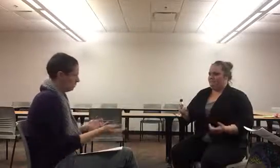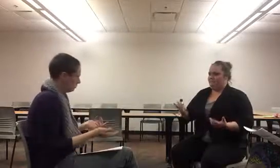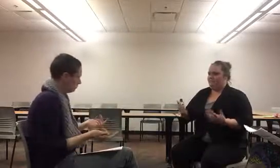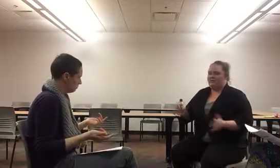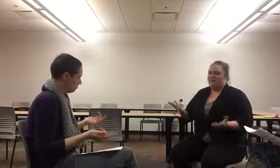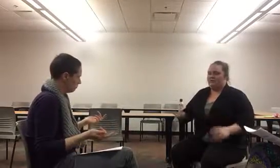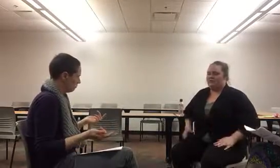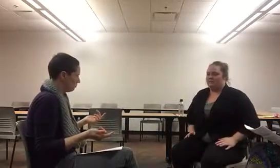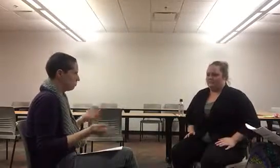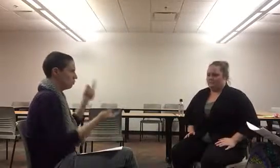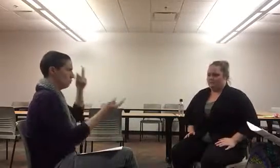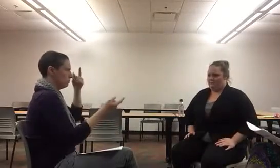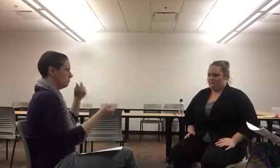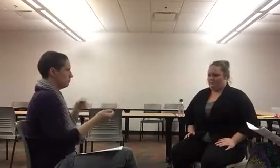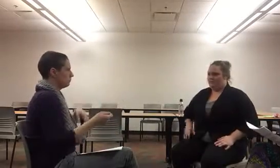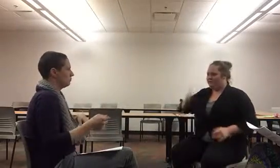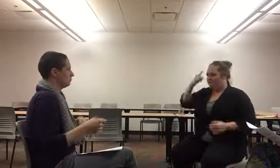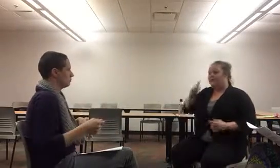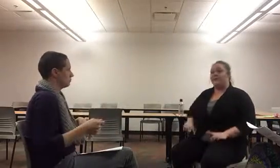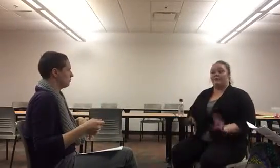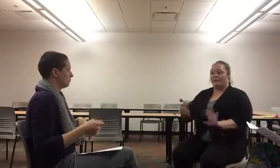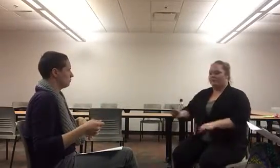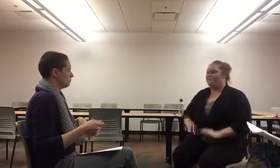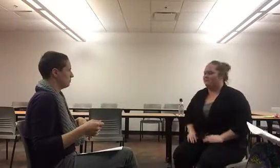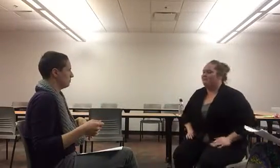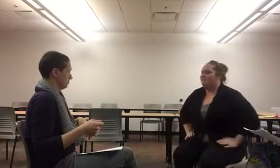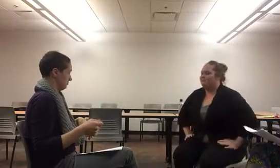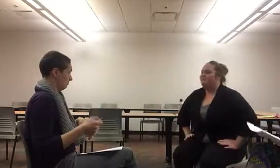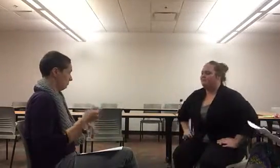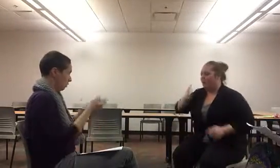There's no reason. Or... I agree with you. with you.